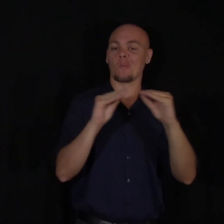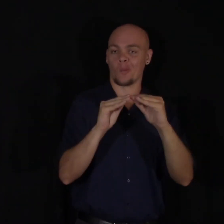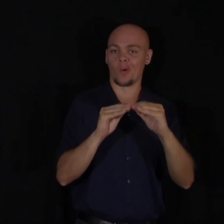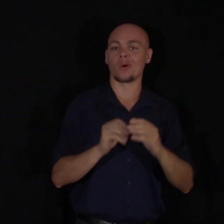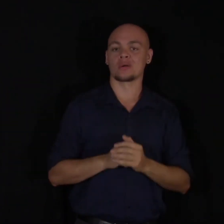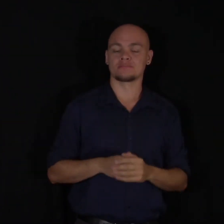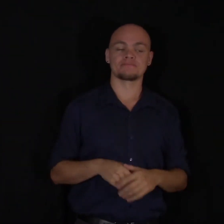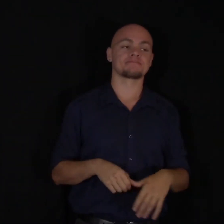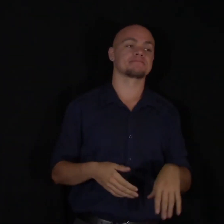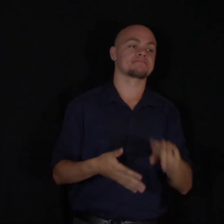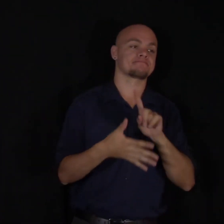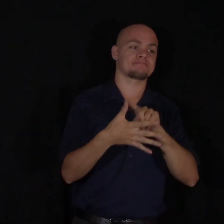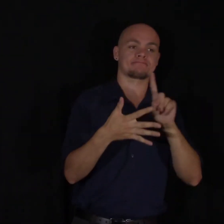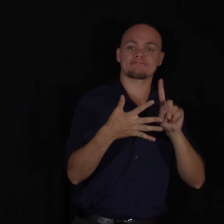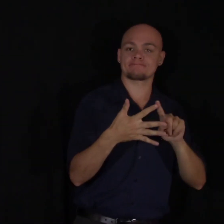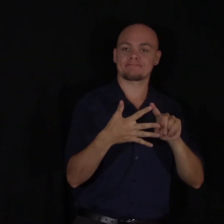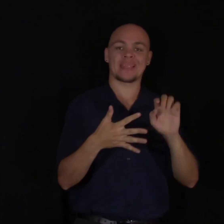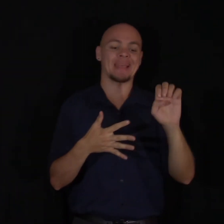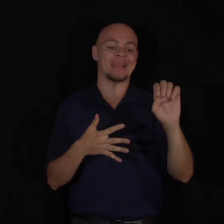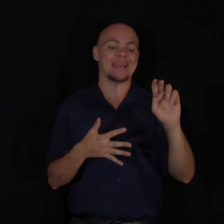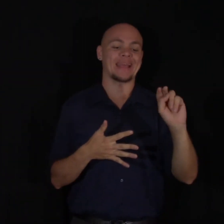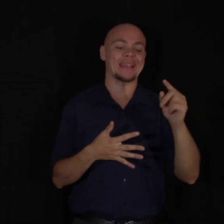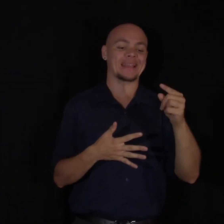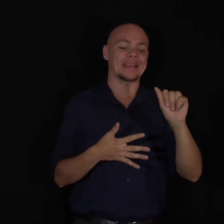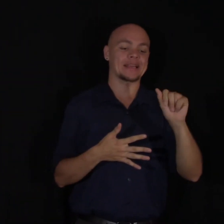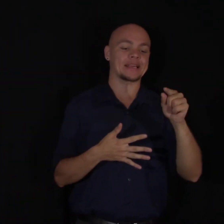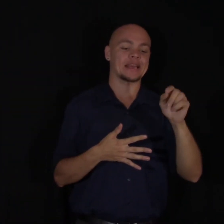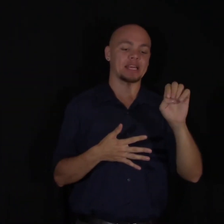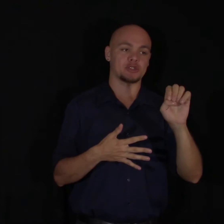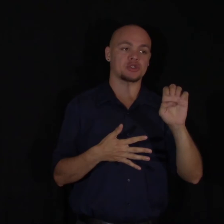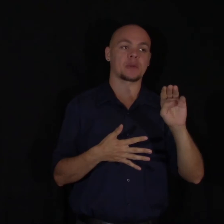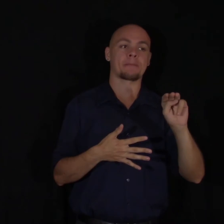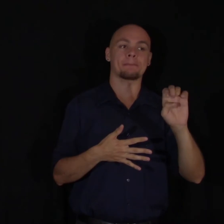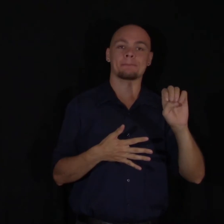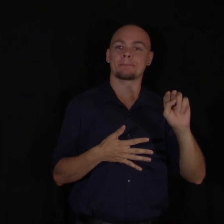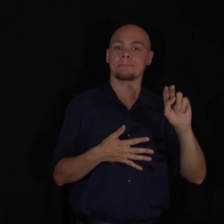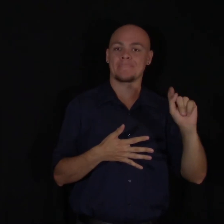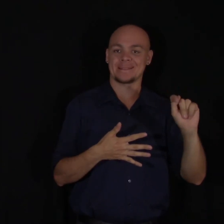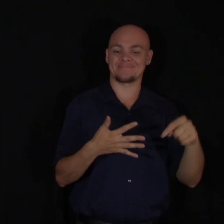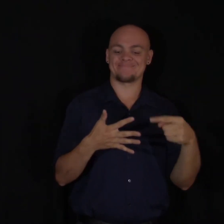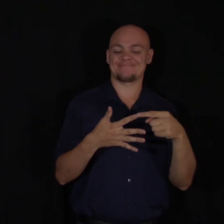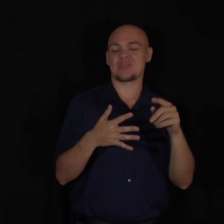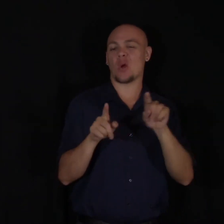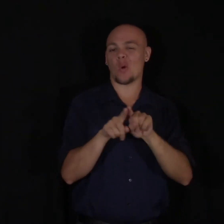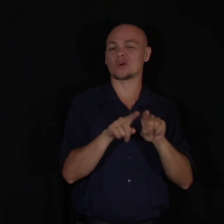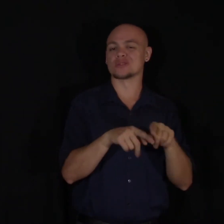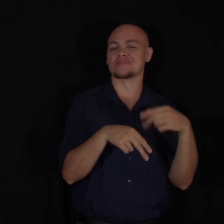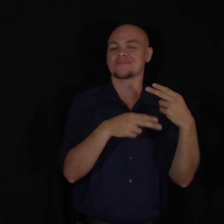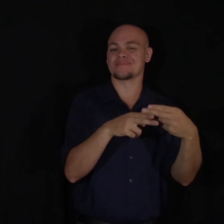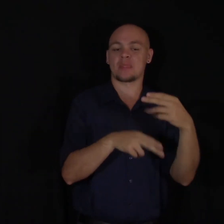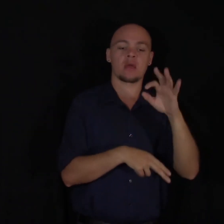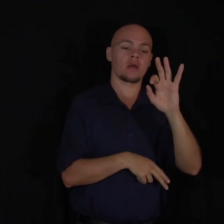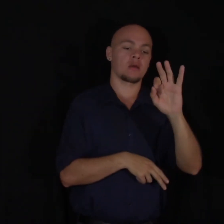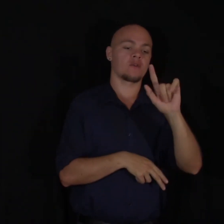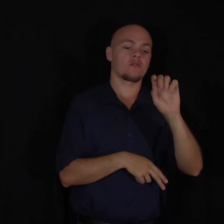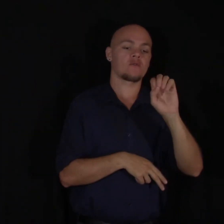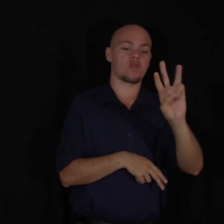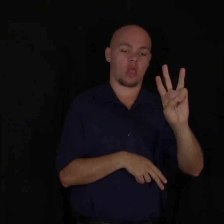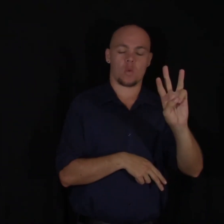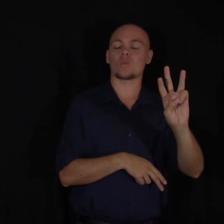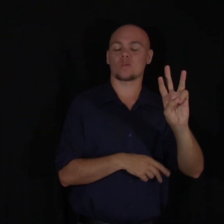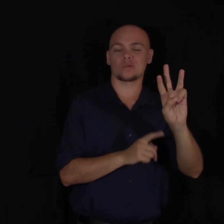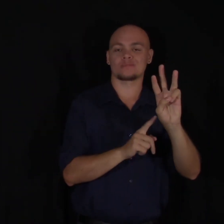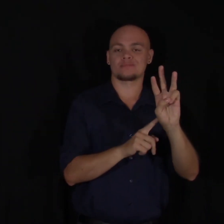My second secret, engagement. Or as some call it, flow. This is one of the secrets to happiness